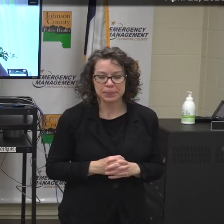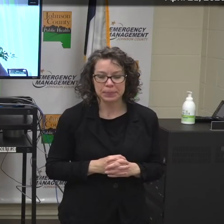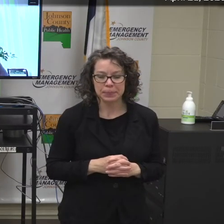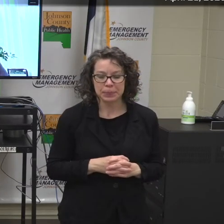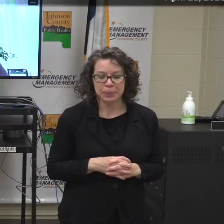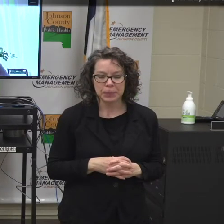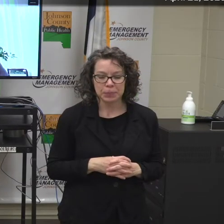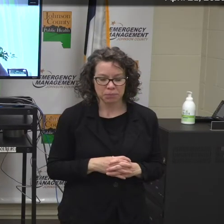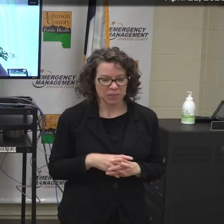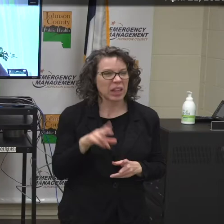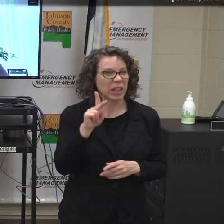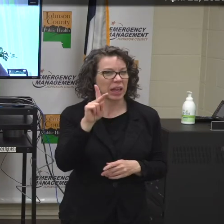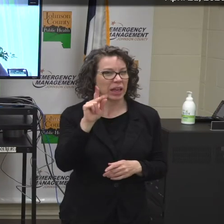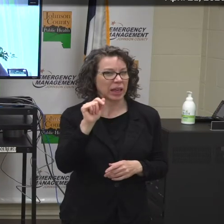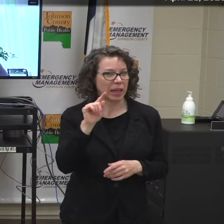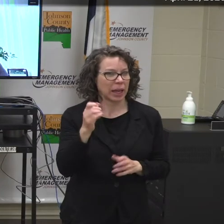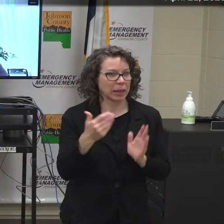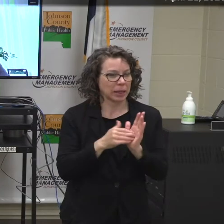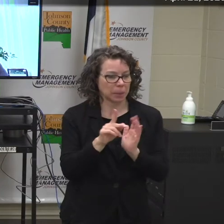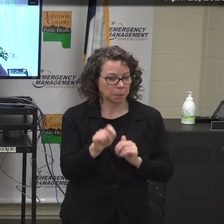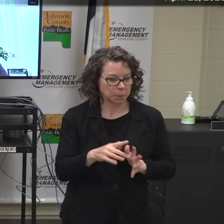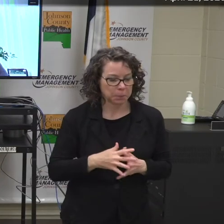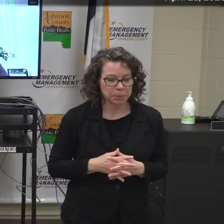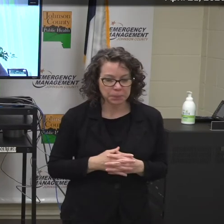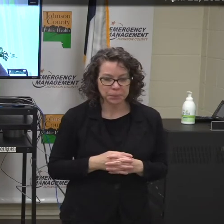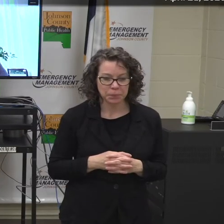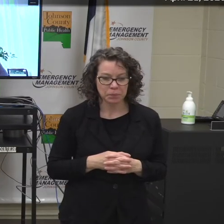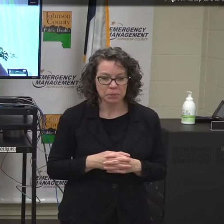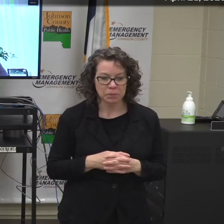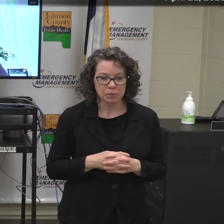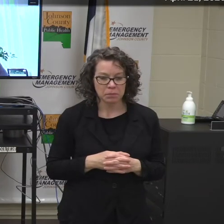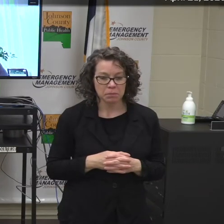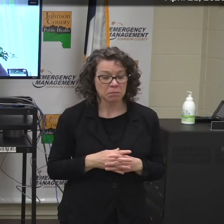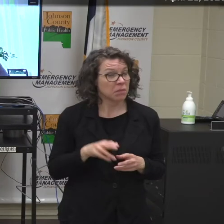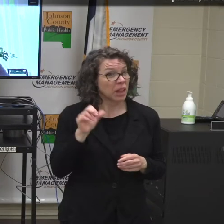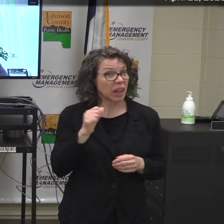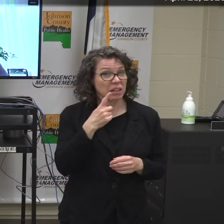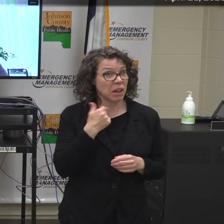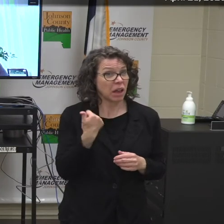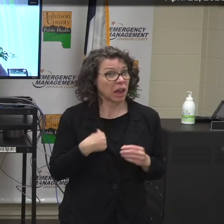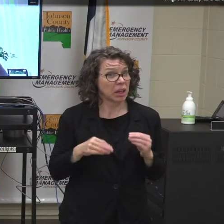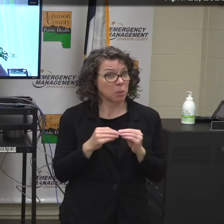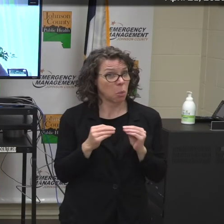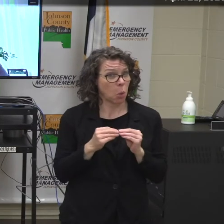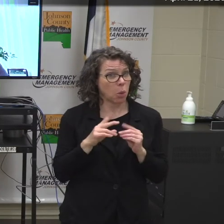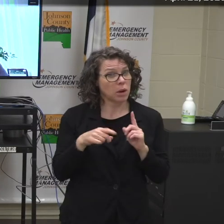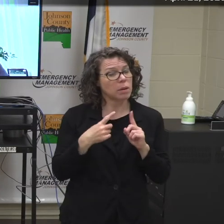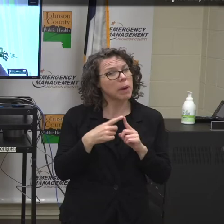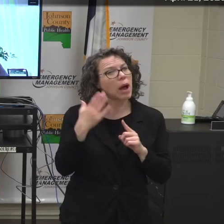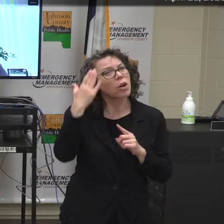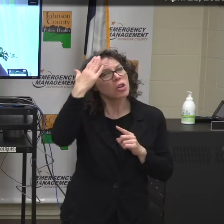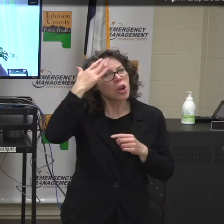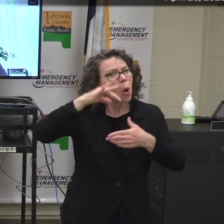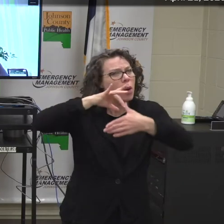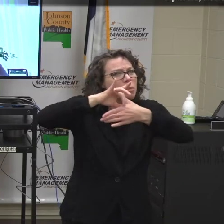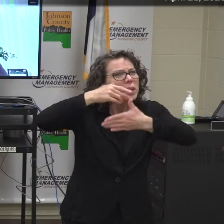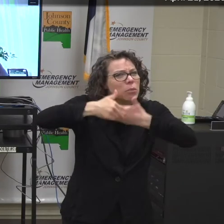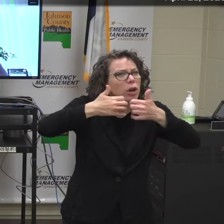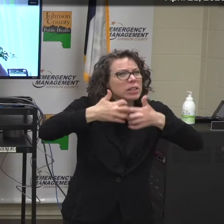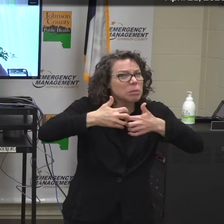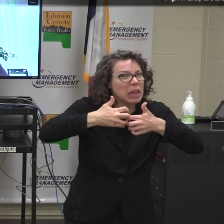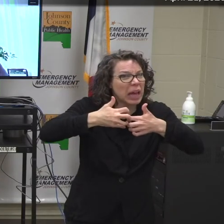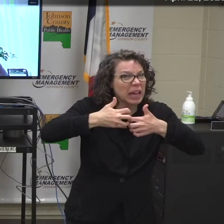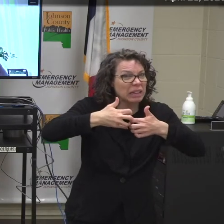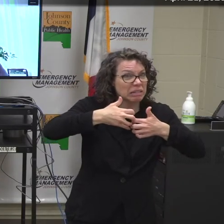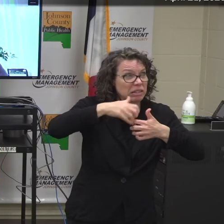Also from Kate, is there anything else you can tell us about how the outbreaks at regional meat processing plants are